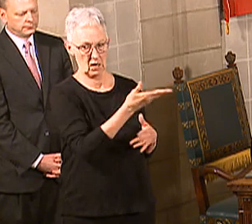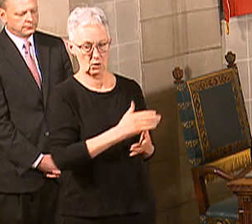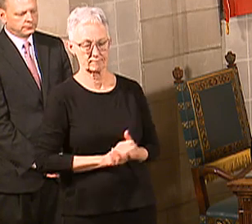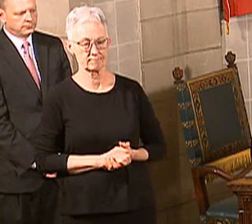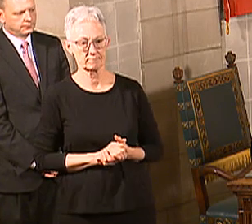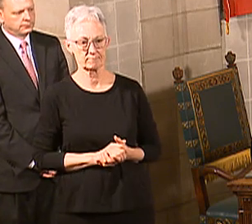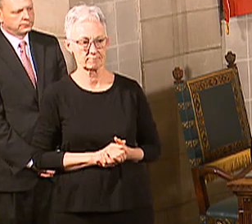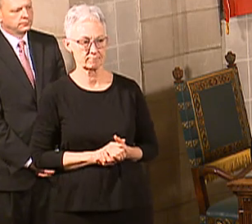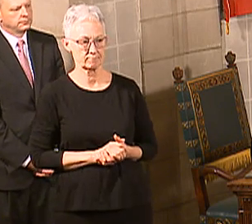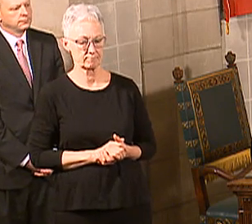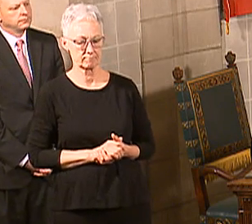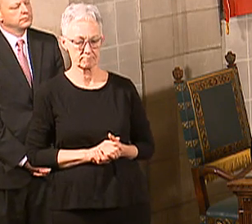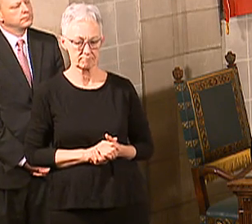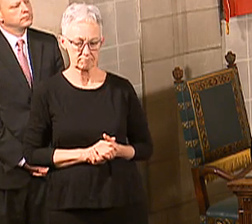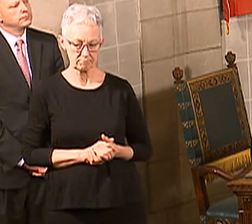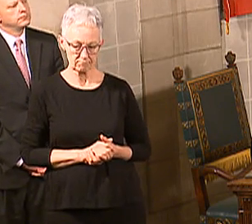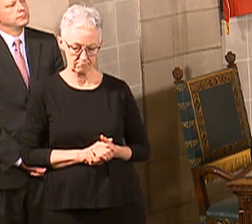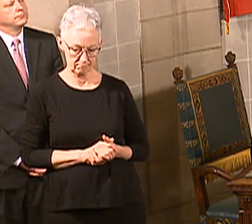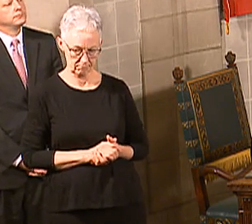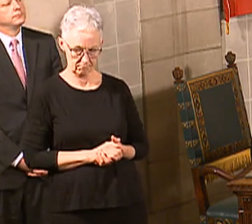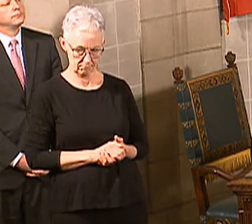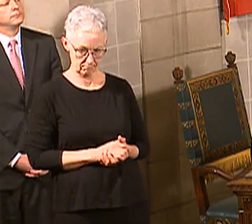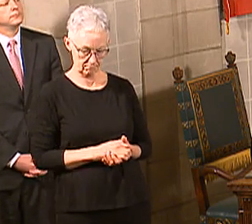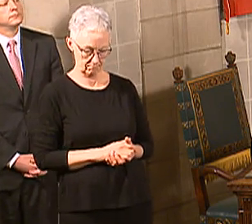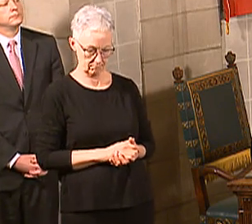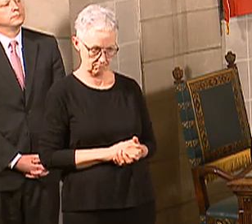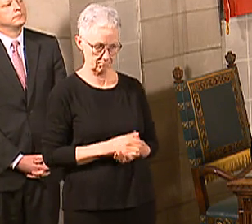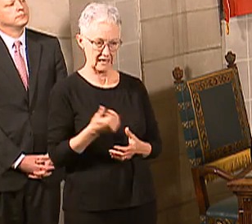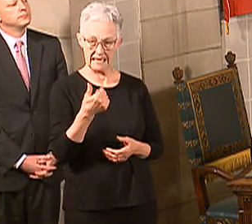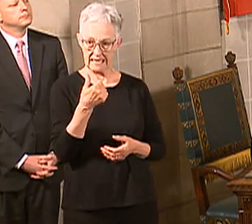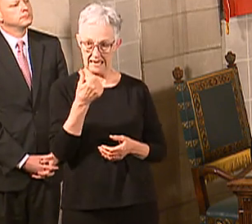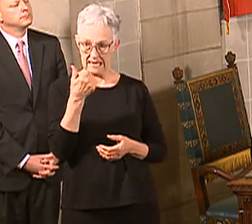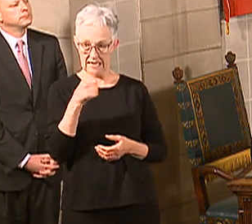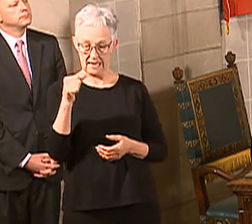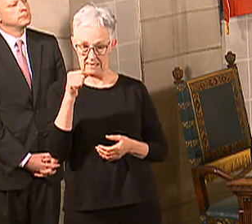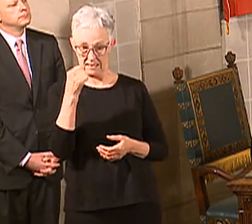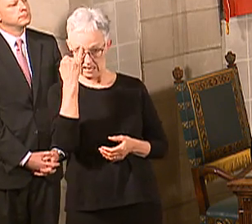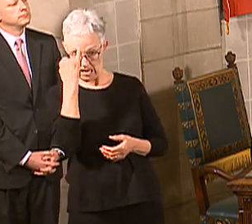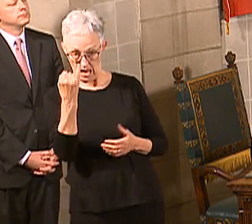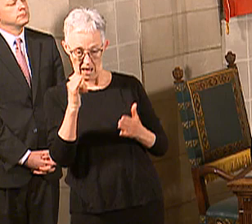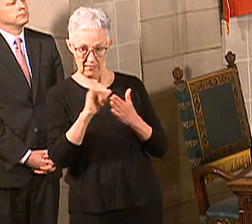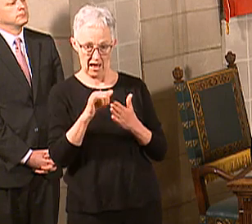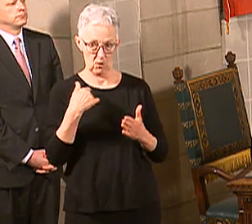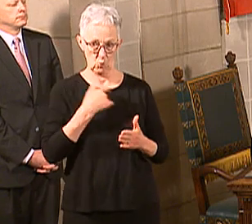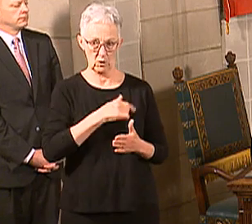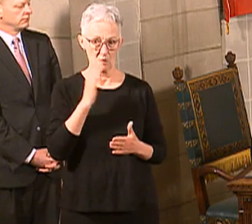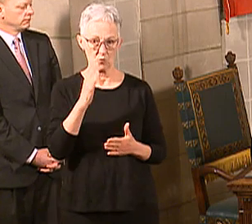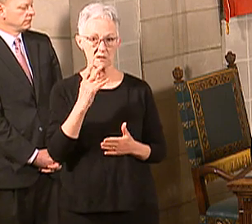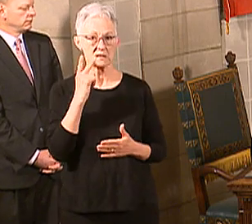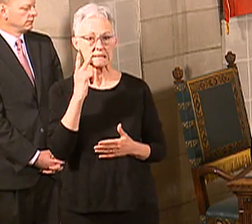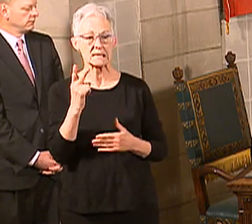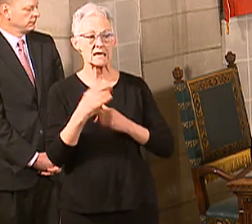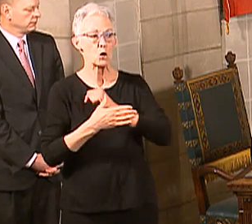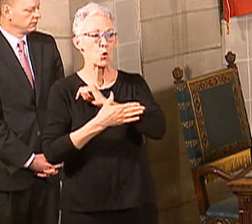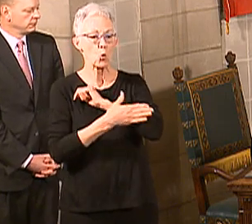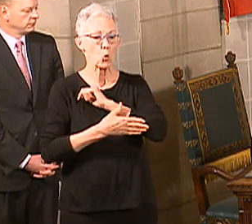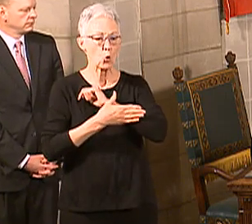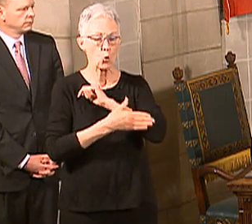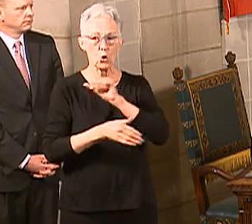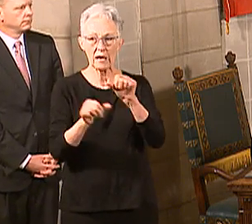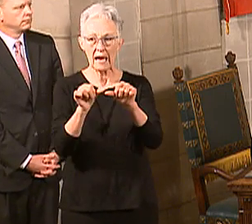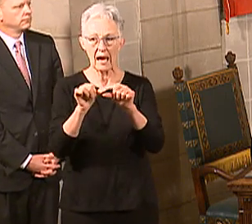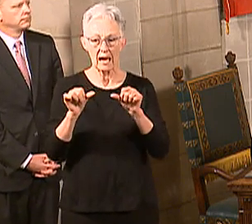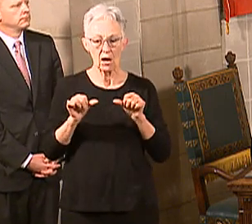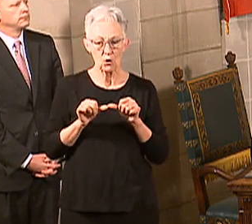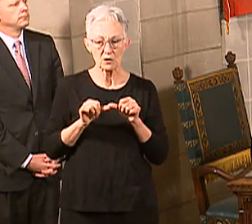Are there any indications that we'll see the curve lag in rural areas? Specifically, is it likely that new cases will peak in Omaha and Lincoln before